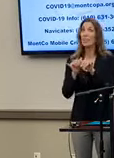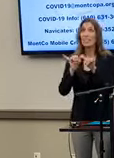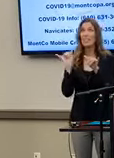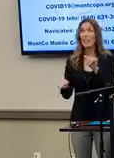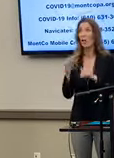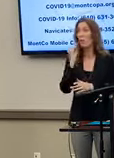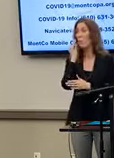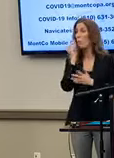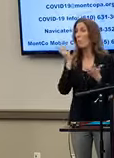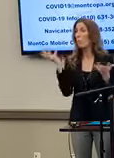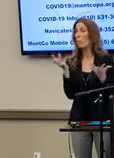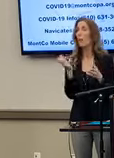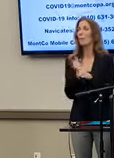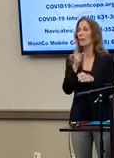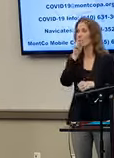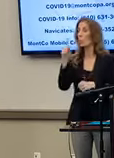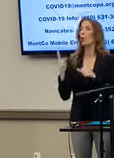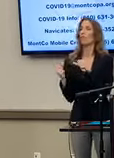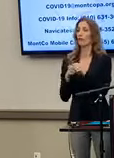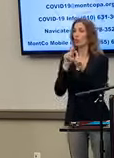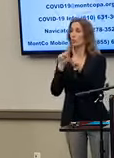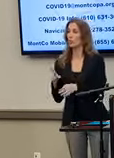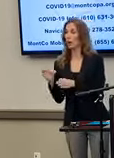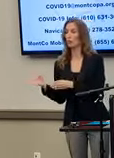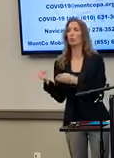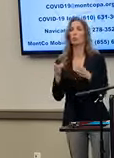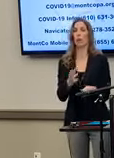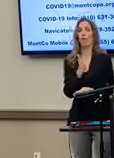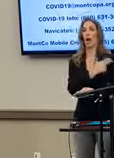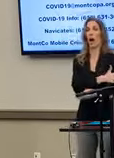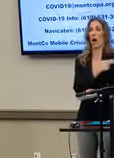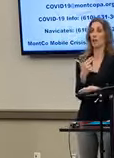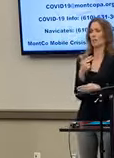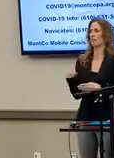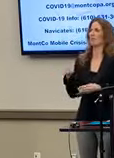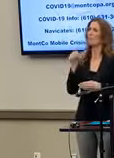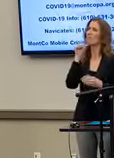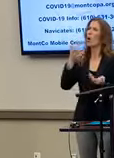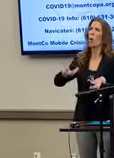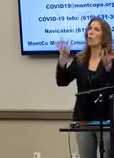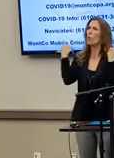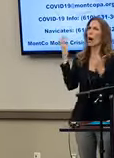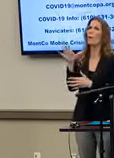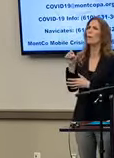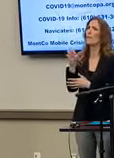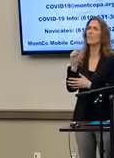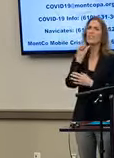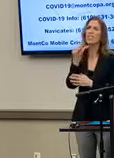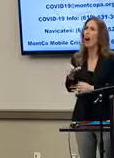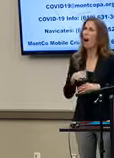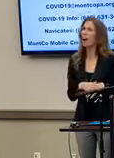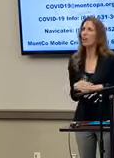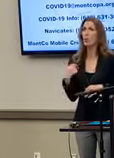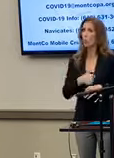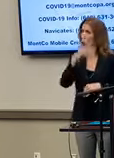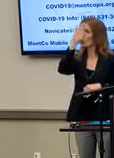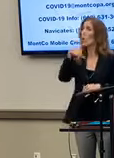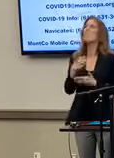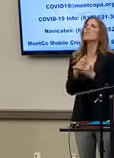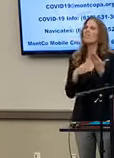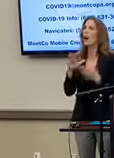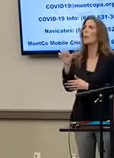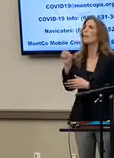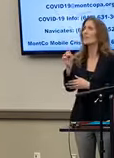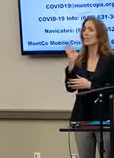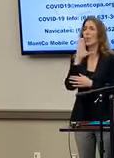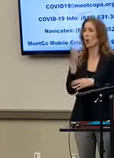home is to ensure that our first responders and our hospitals are not overwhelmed with cases. We know that we are going to have cases. We're going to